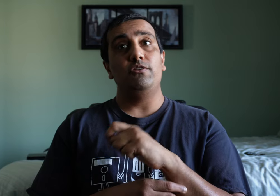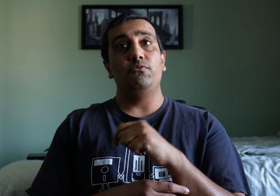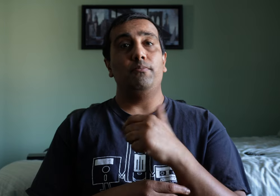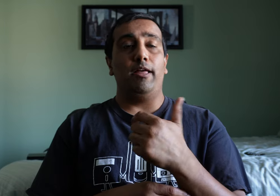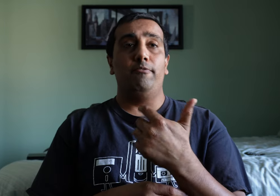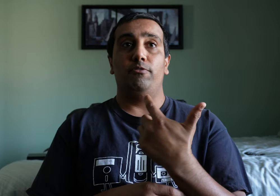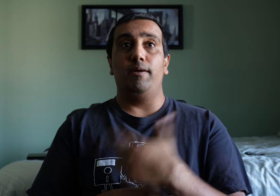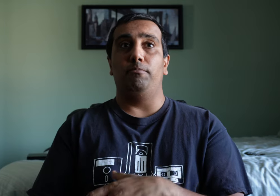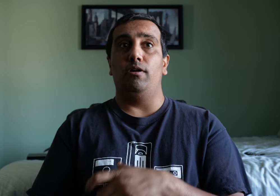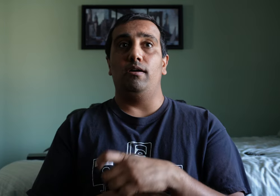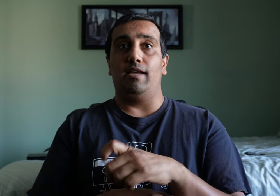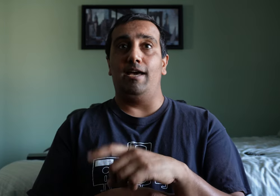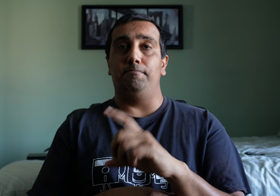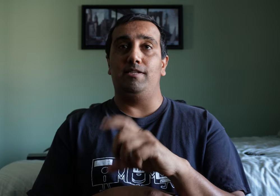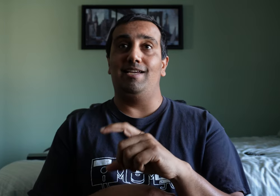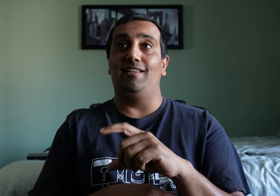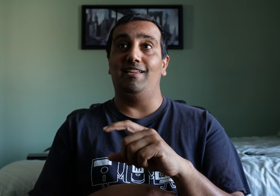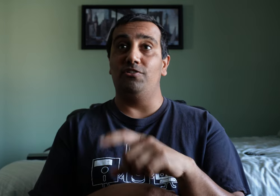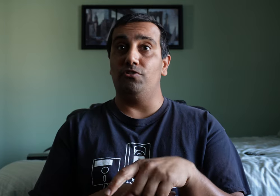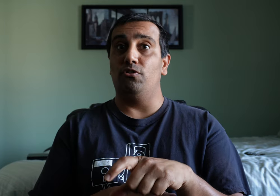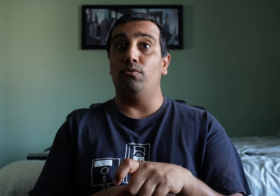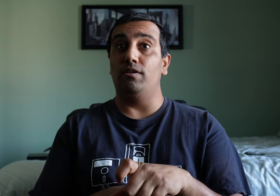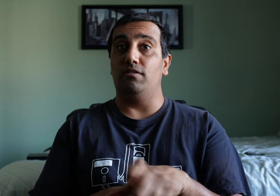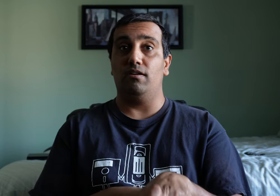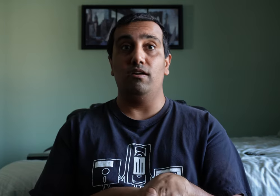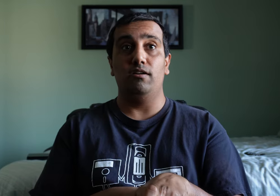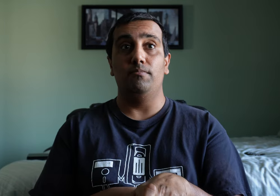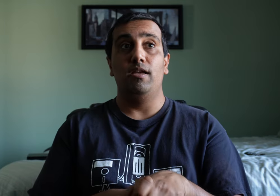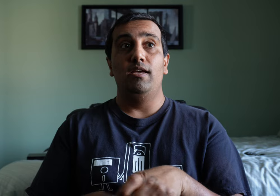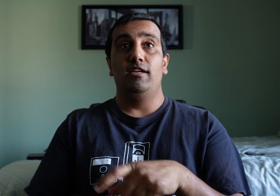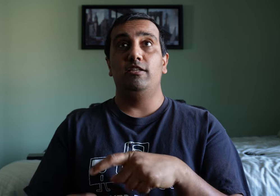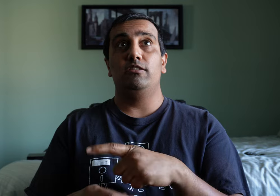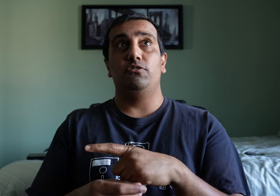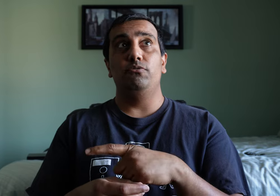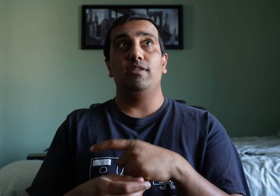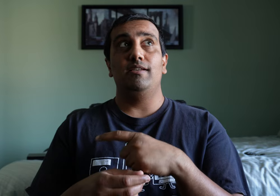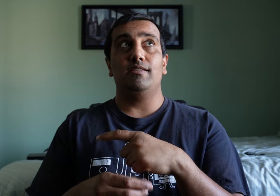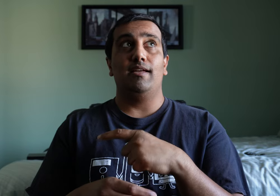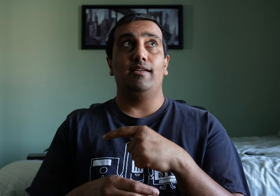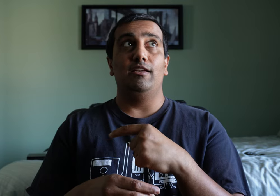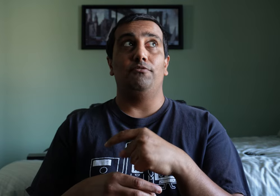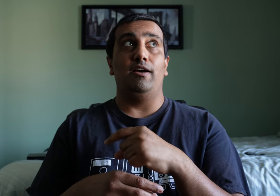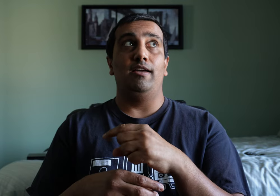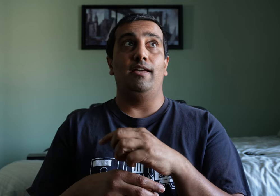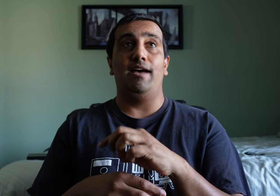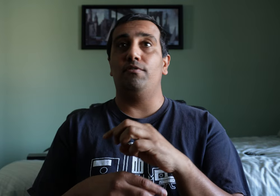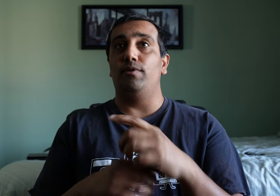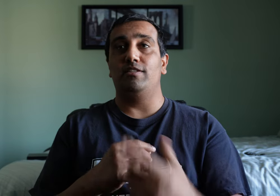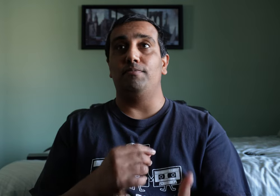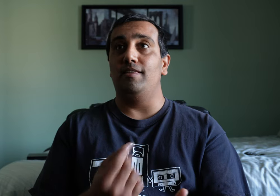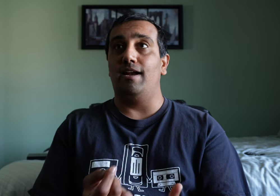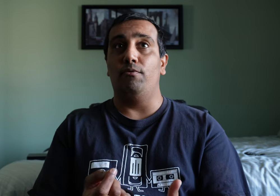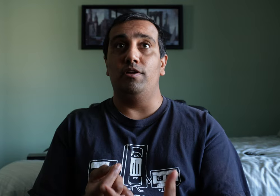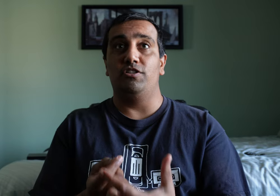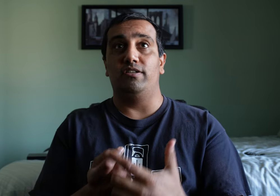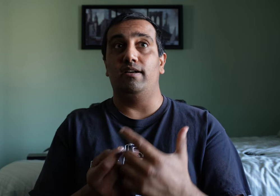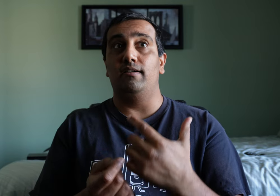do with my blog at pateln01.com is do things like if I have a recipe that I want to share,